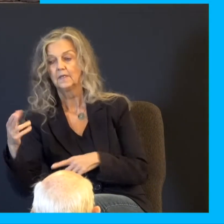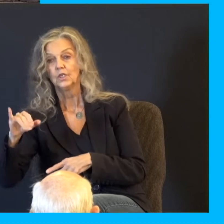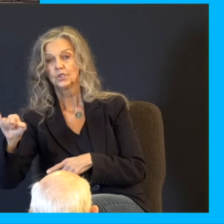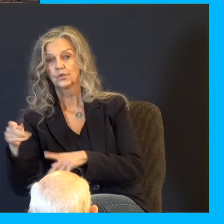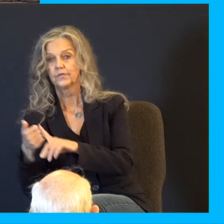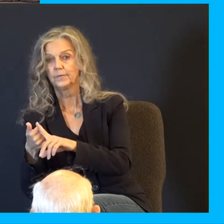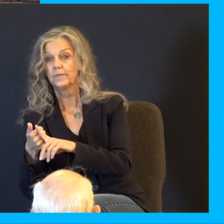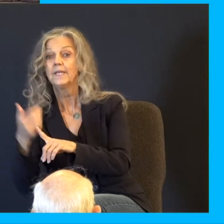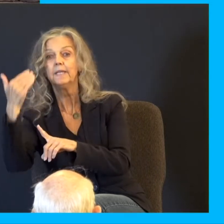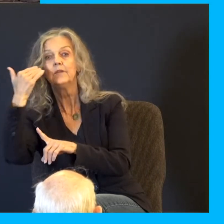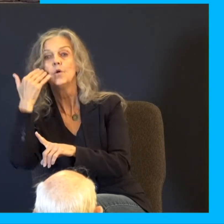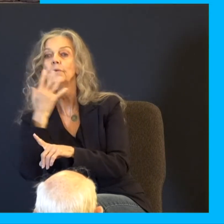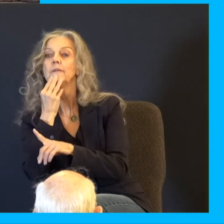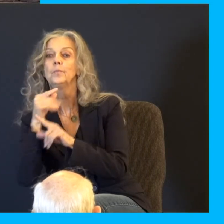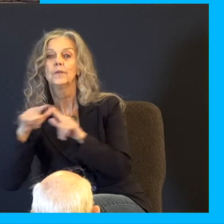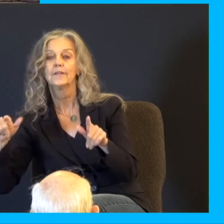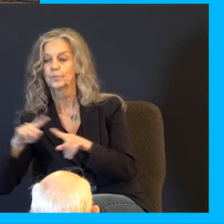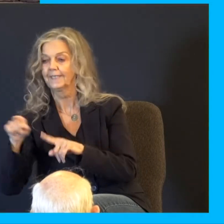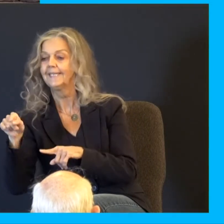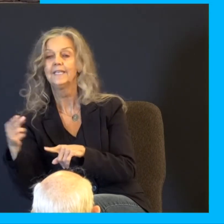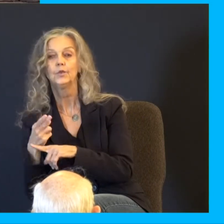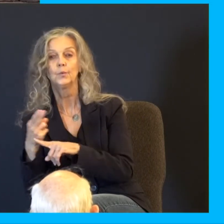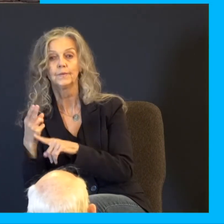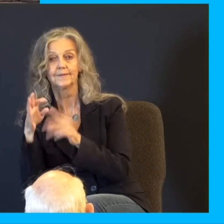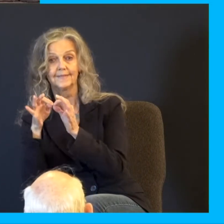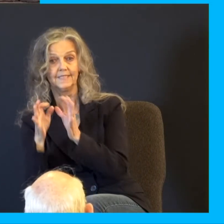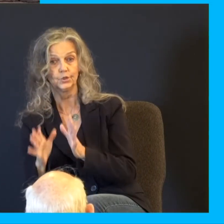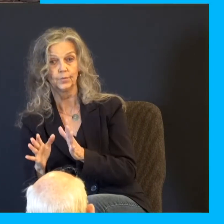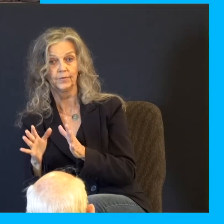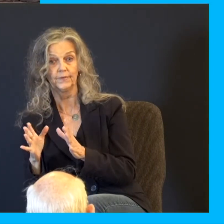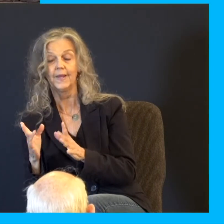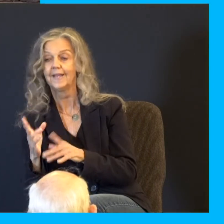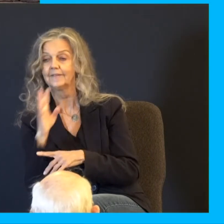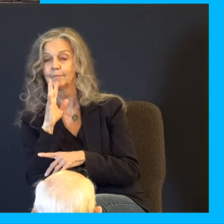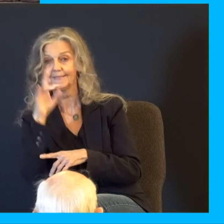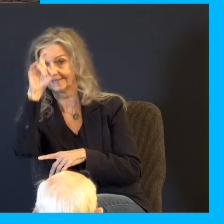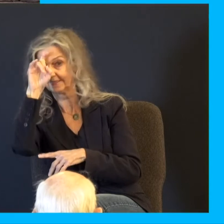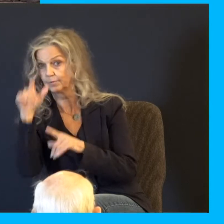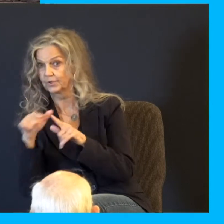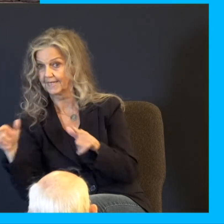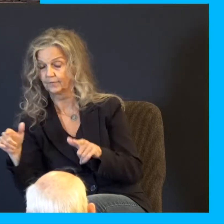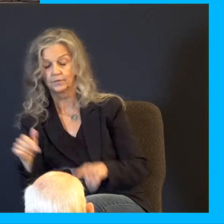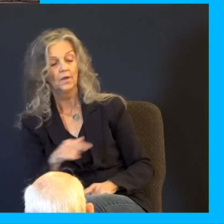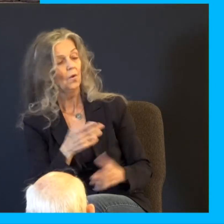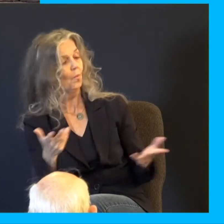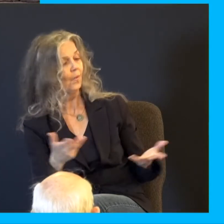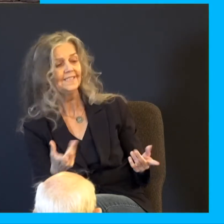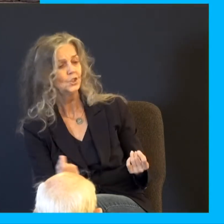is this that you've done? What? That's old King James for no. What ye not that such a man as I